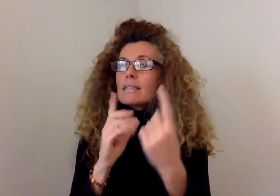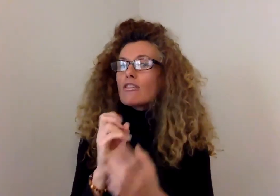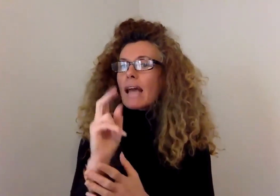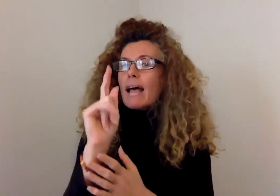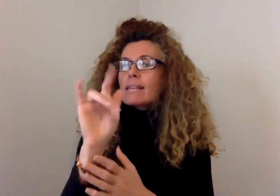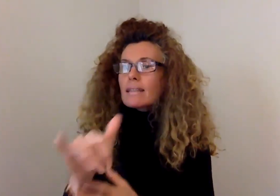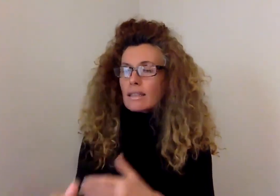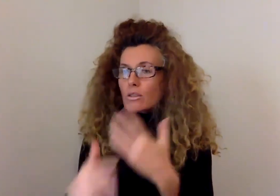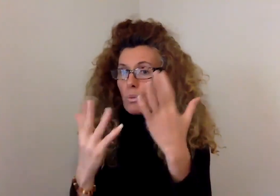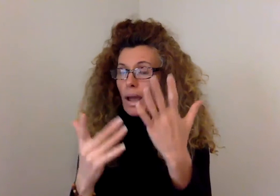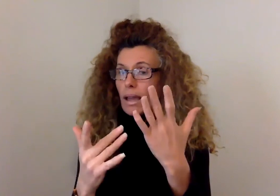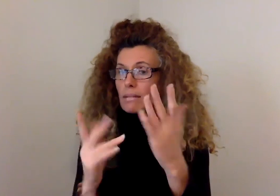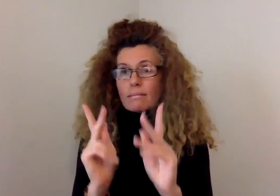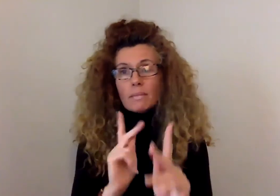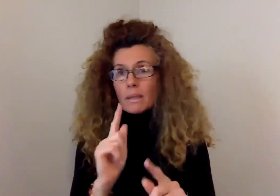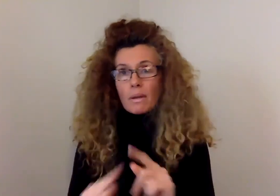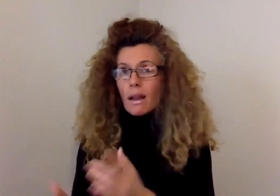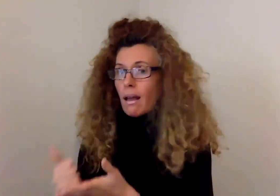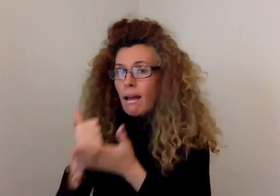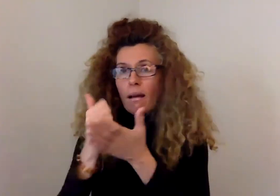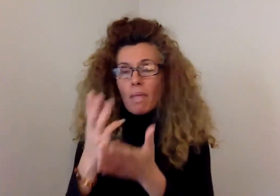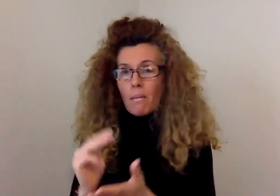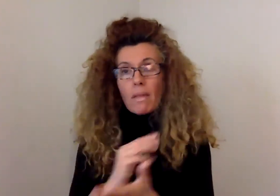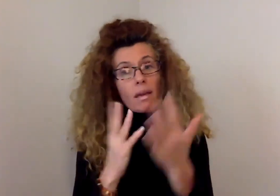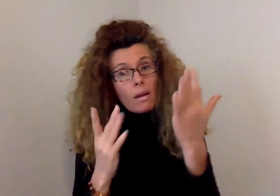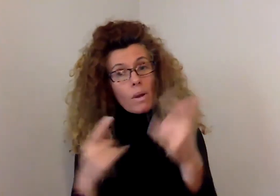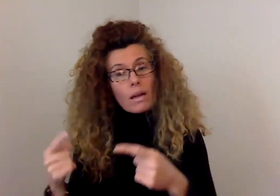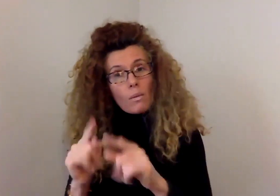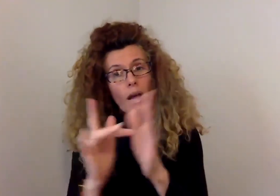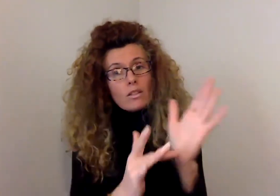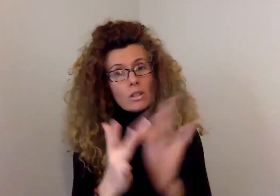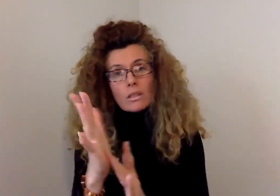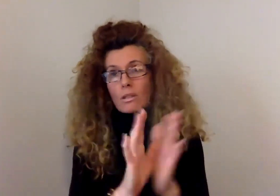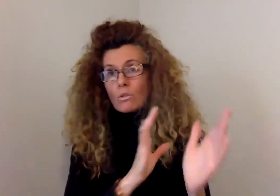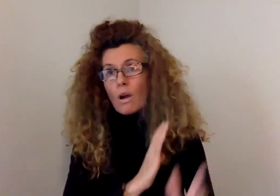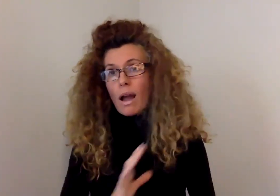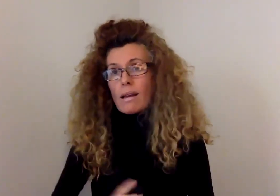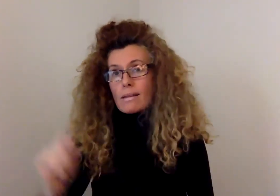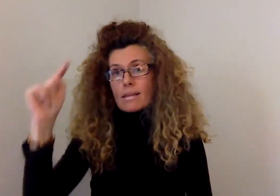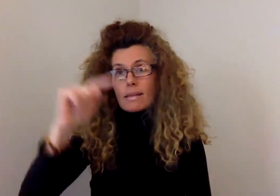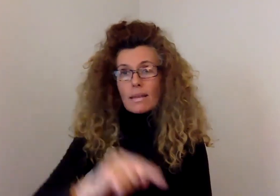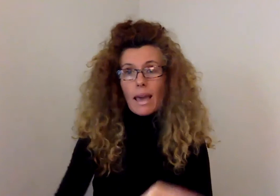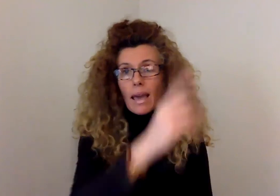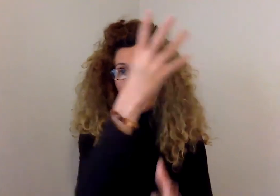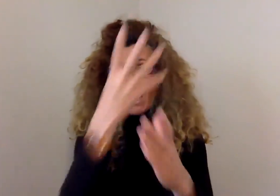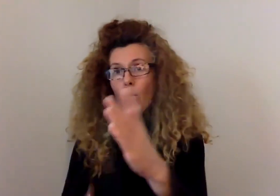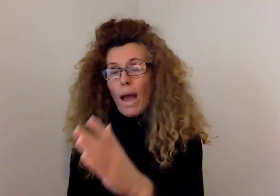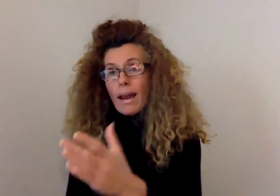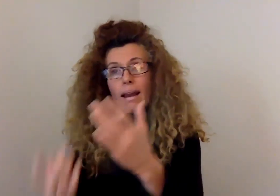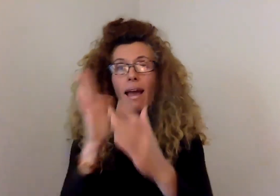and one cannot help them. They waited while Jesus Christ came and went, and they still wait and will wait